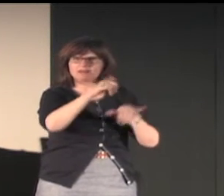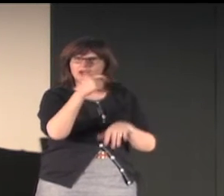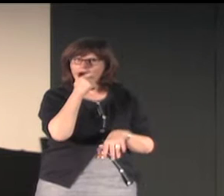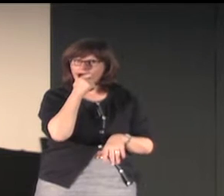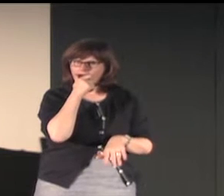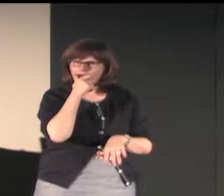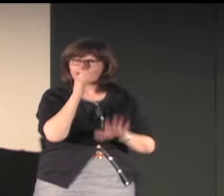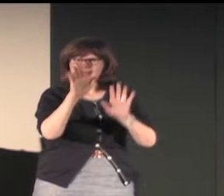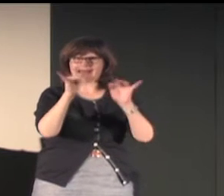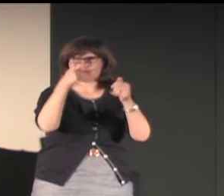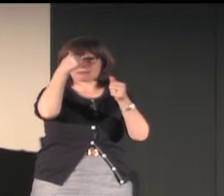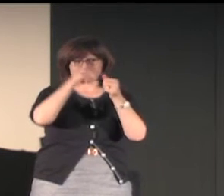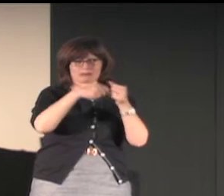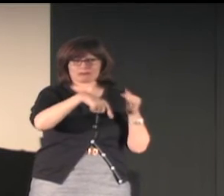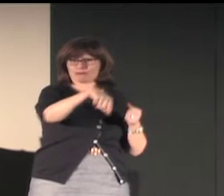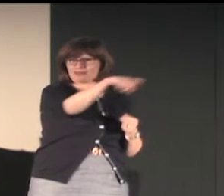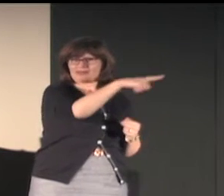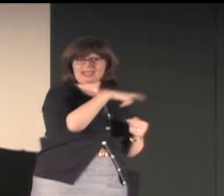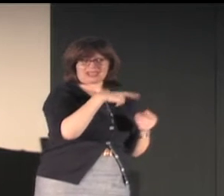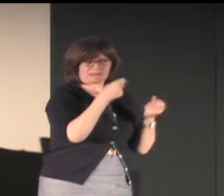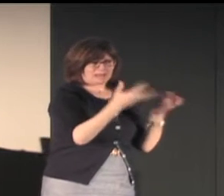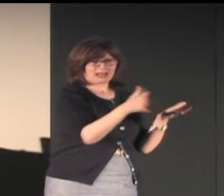and they have already established this pattern